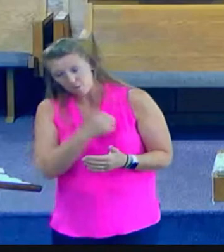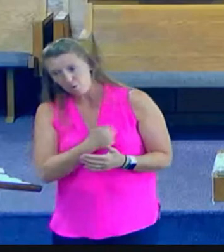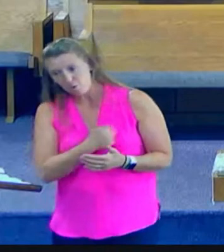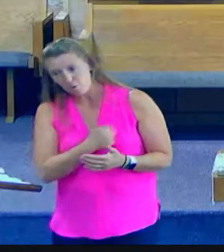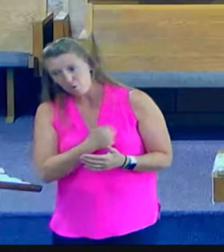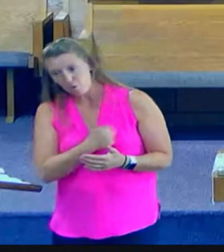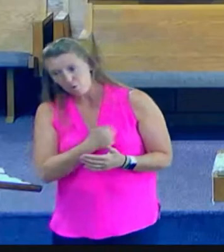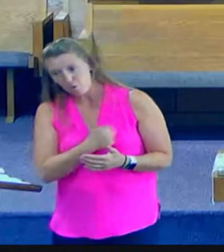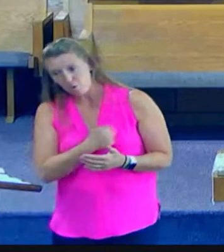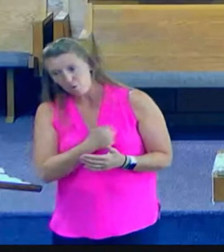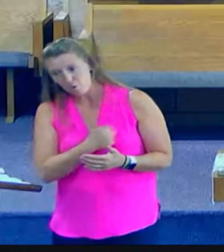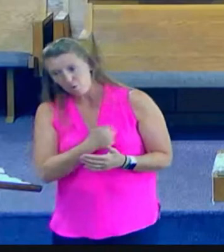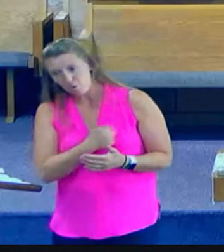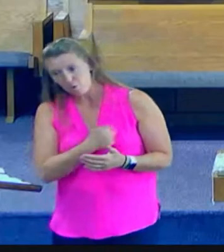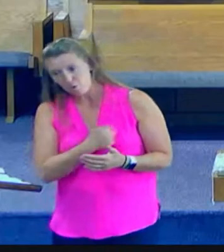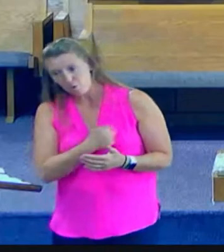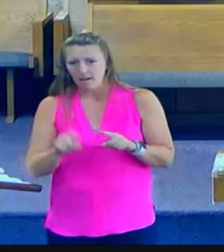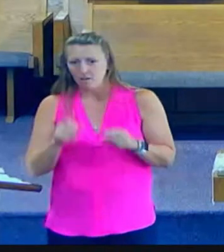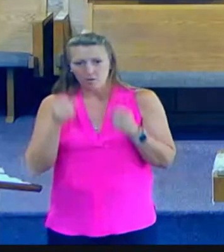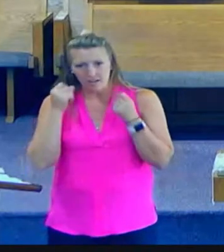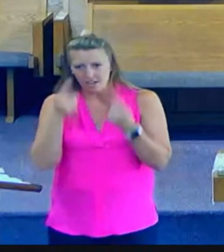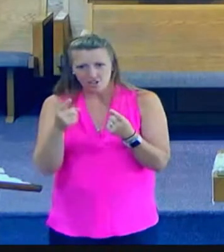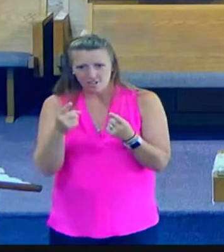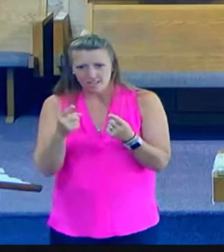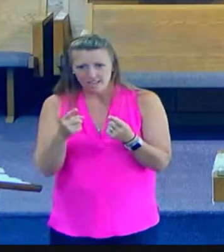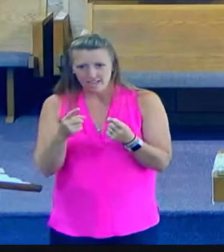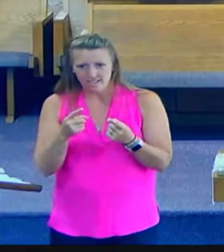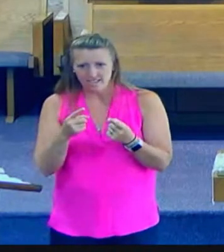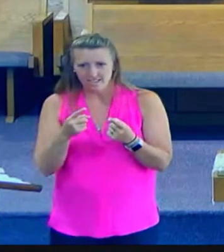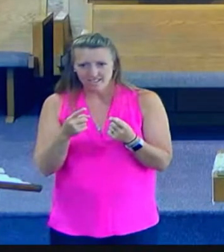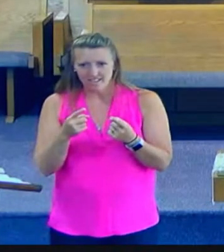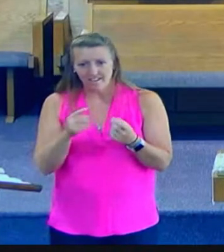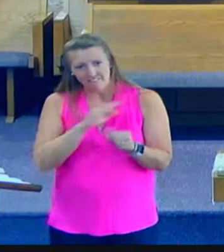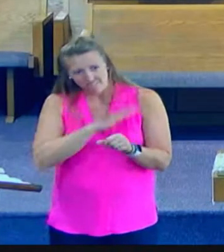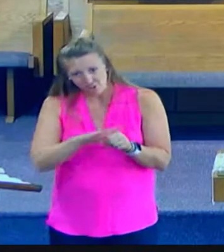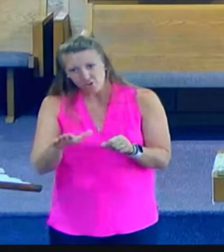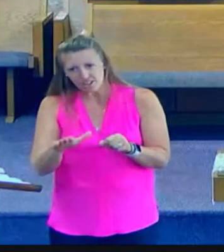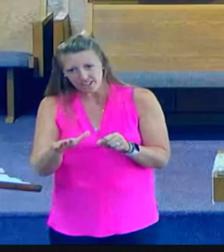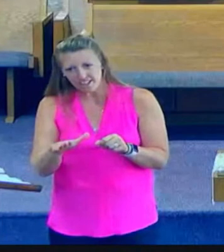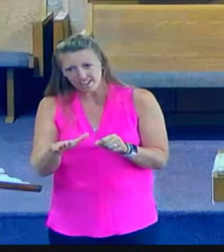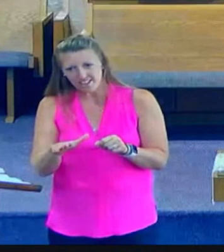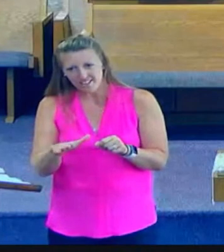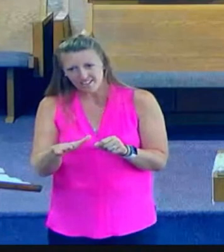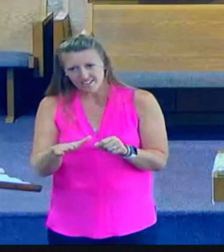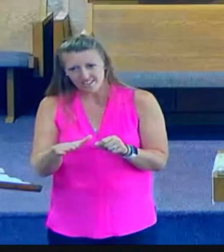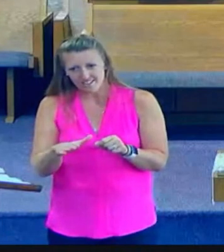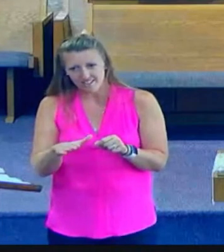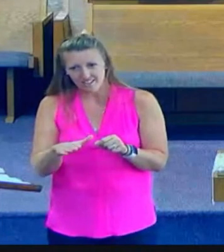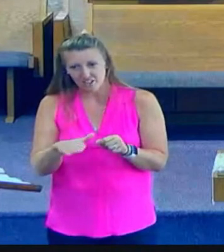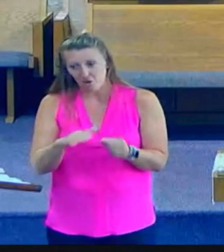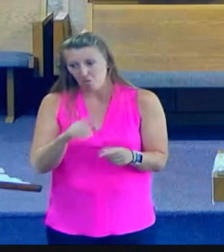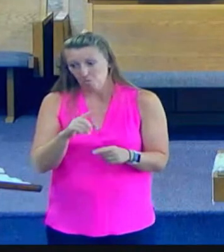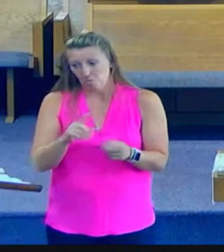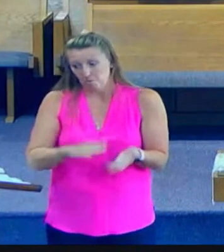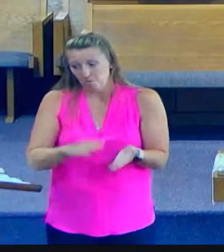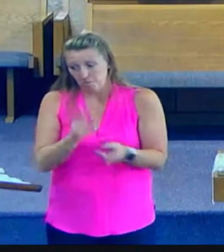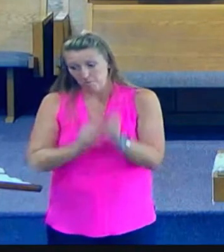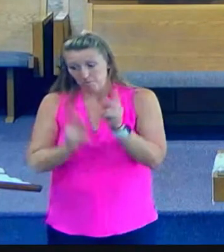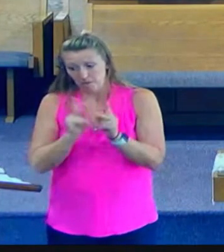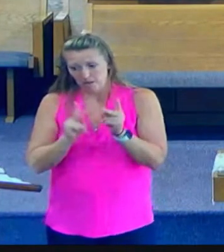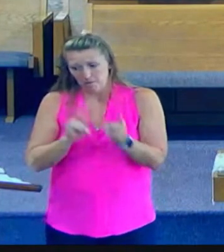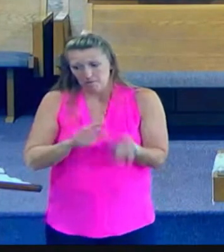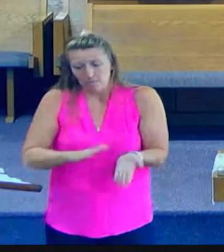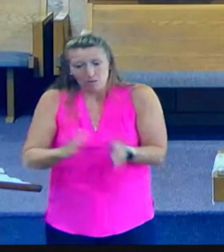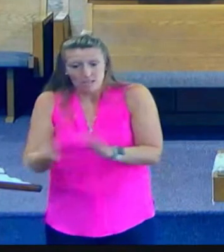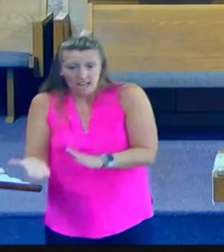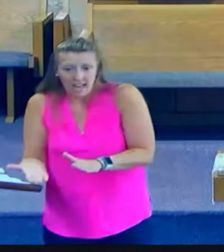to thirst to groan in anguish in the spirit at the loss of a loved one and in our